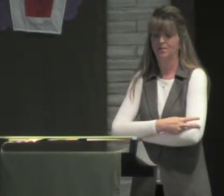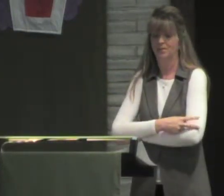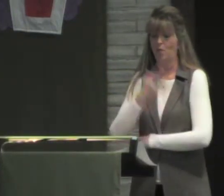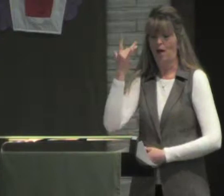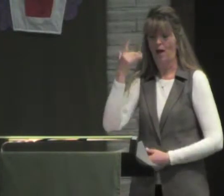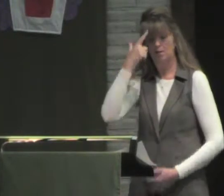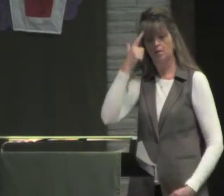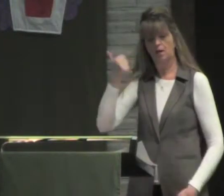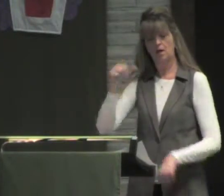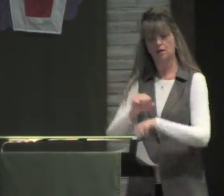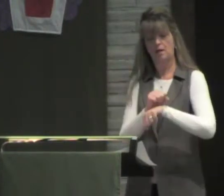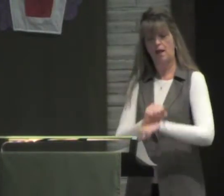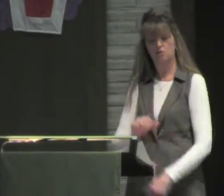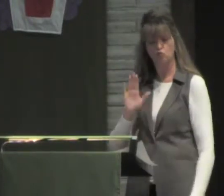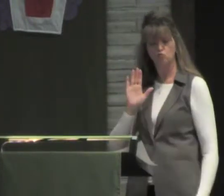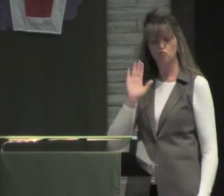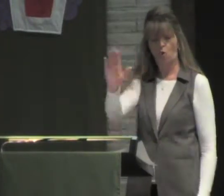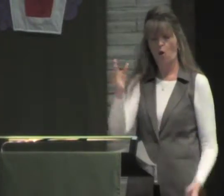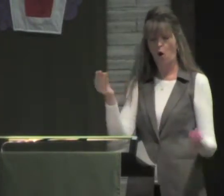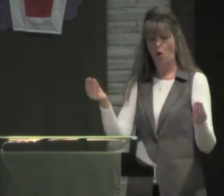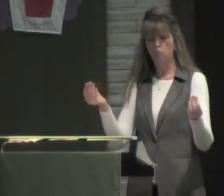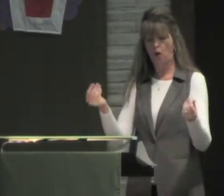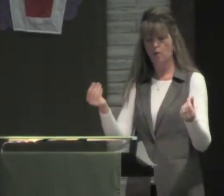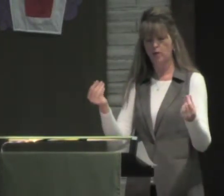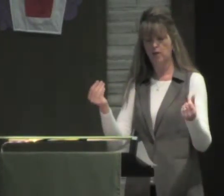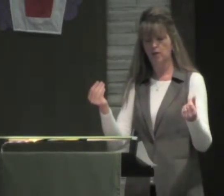days are out. Because a slave is your property.